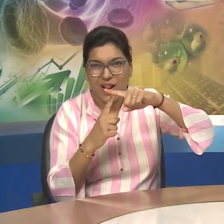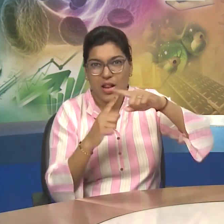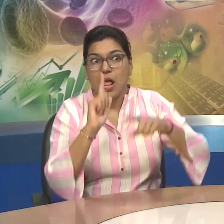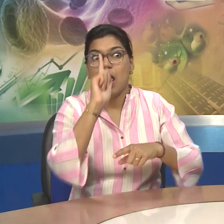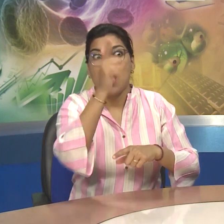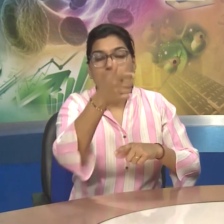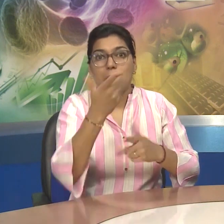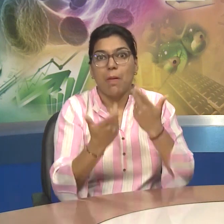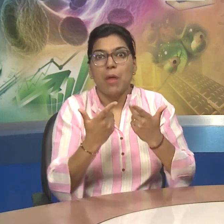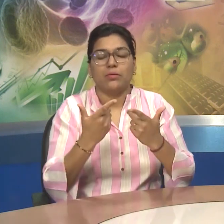These